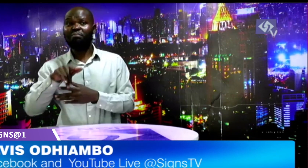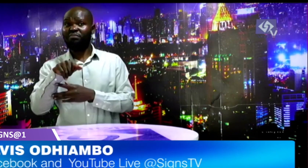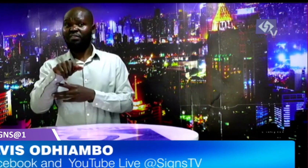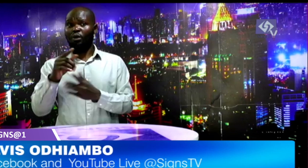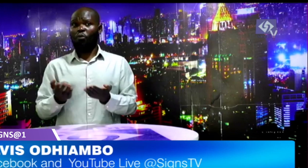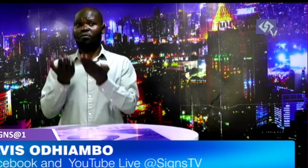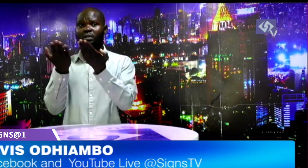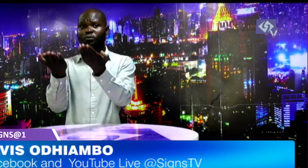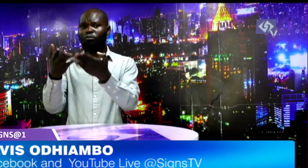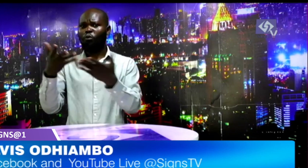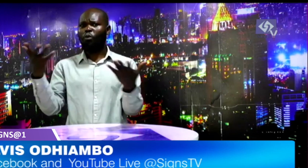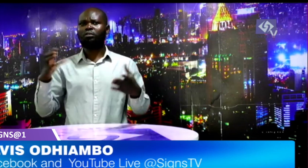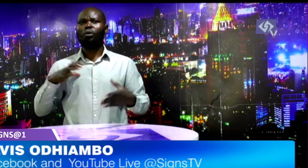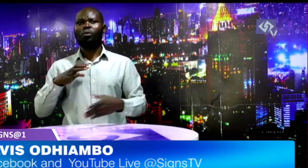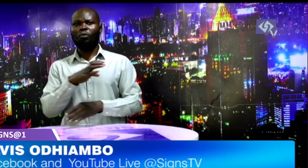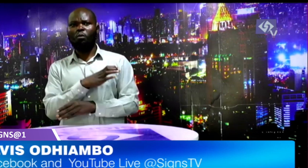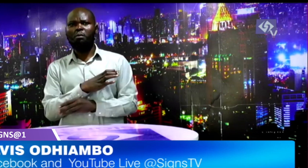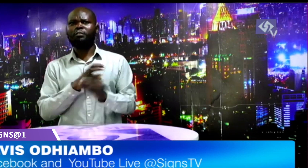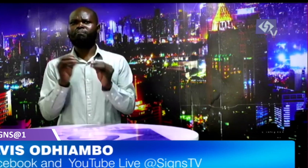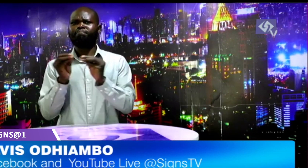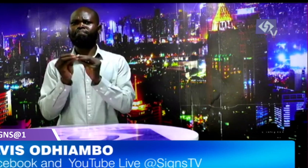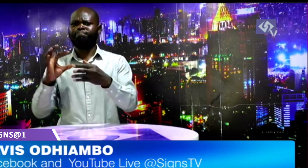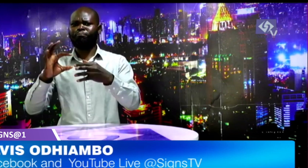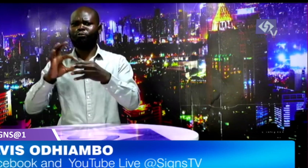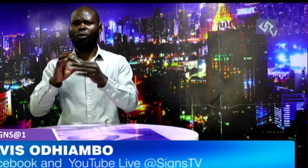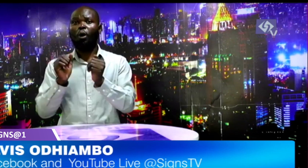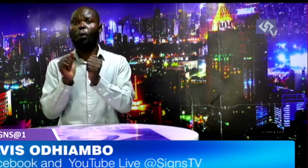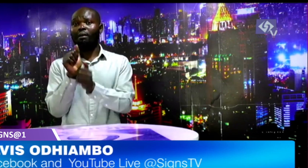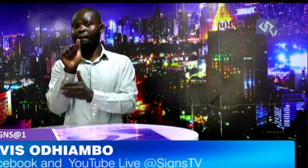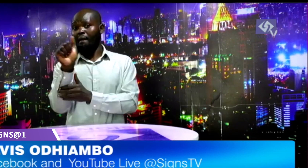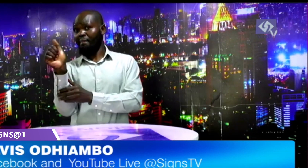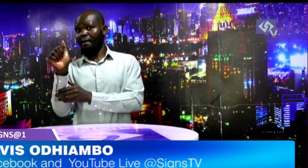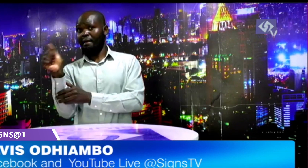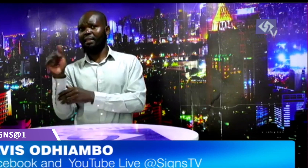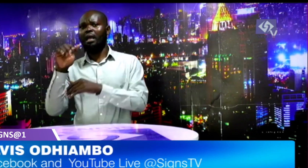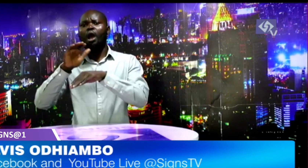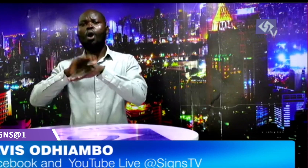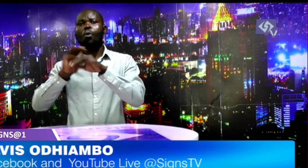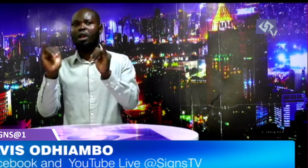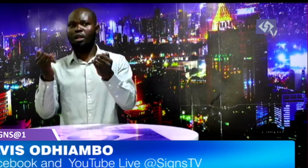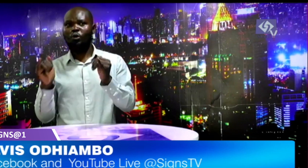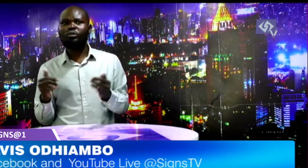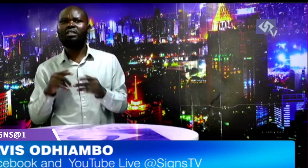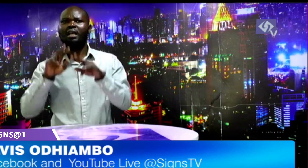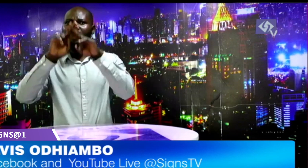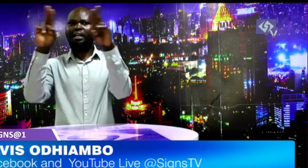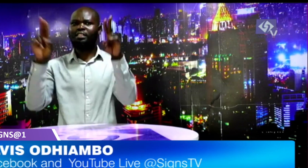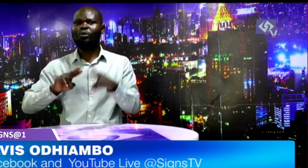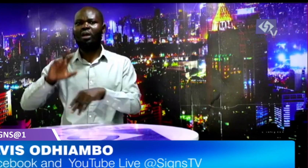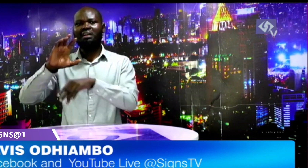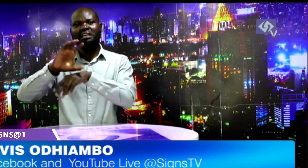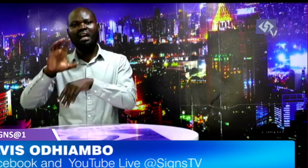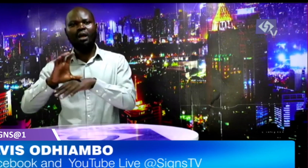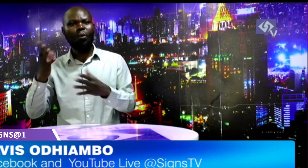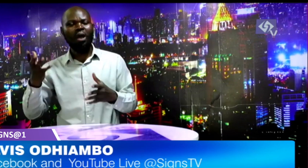were committed jointly with other or while others at good news international church in malindi township